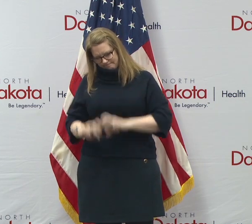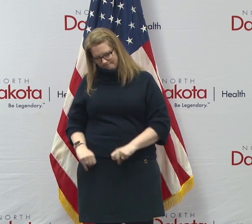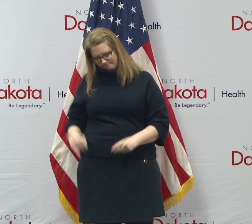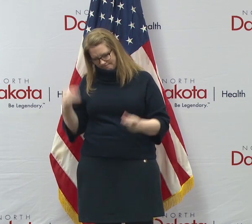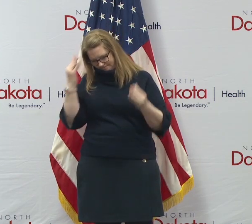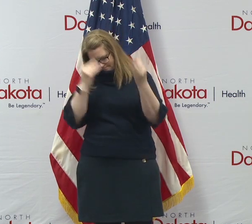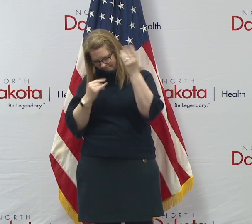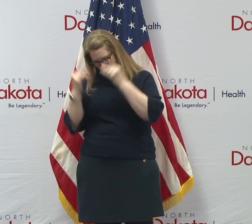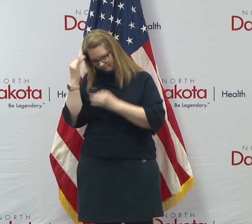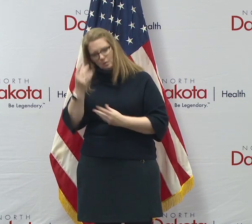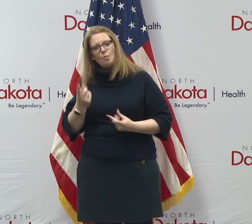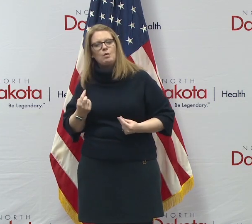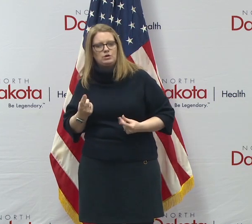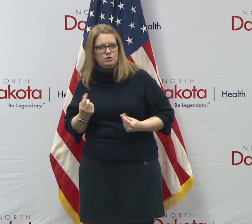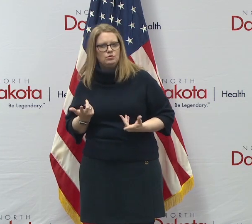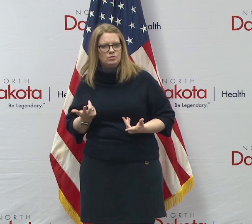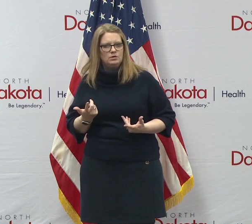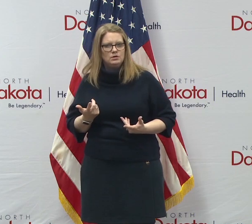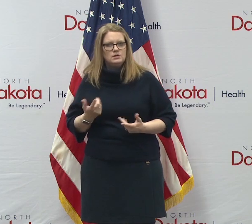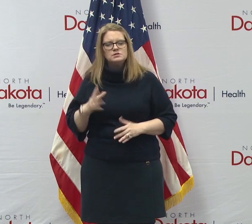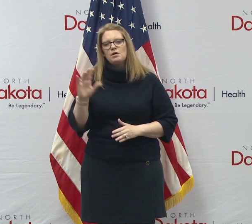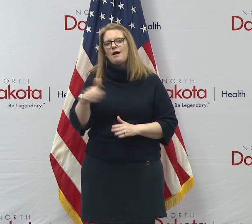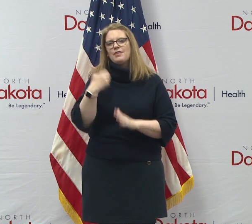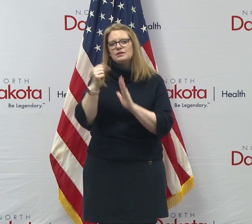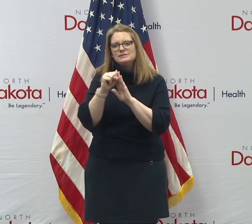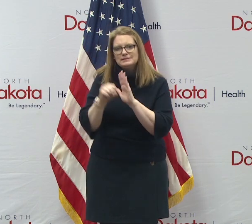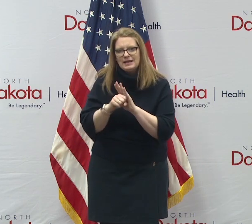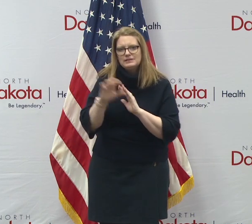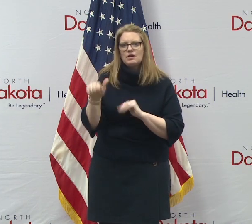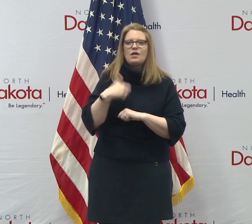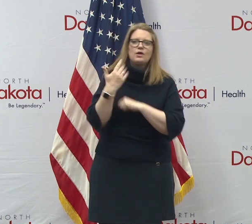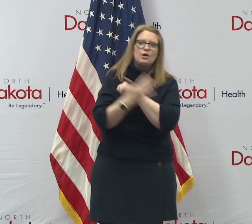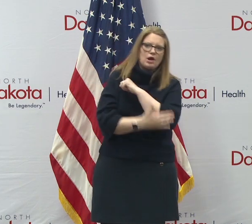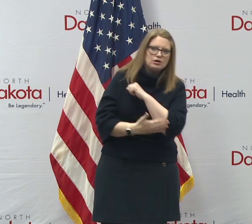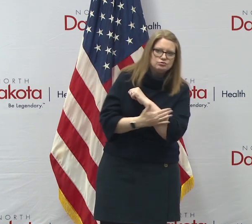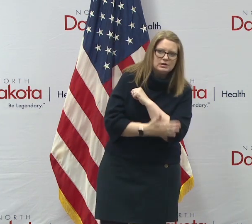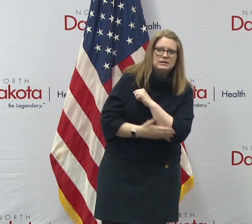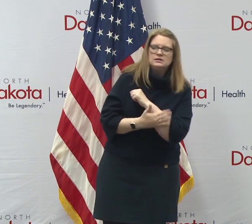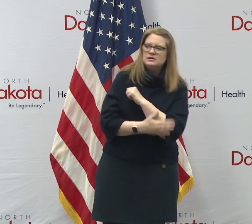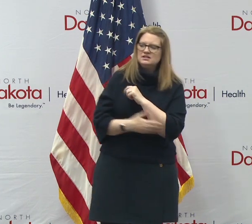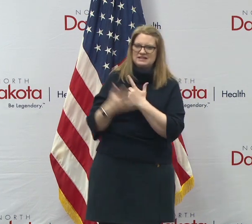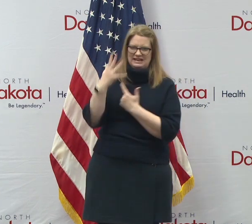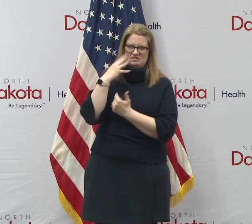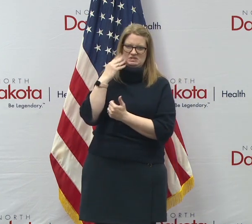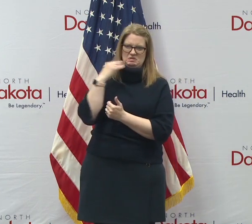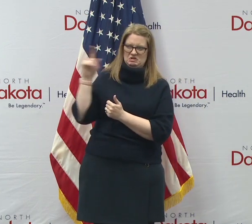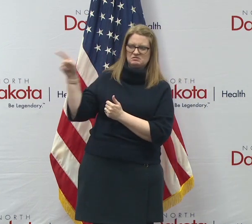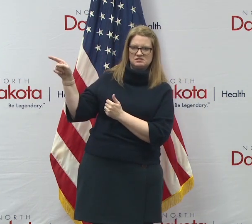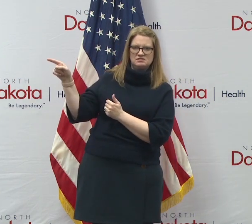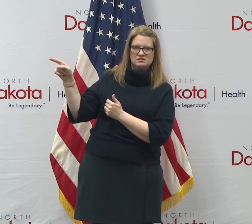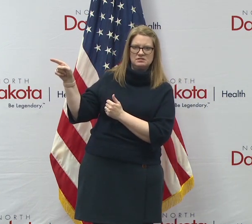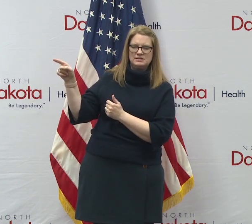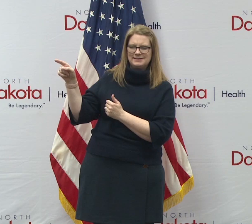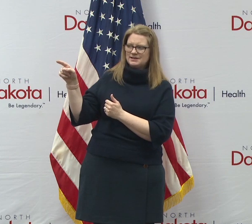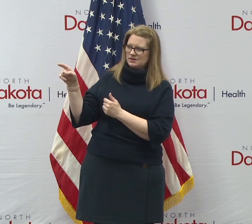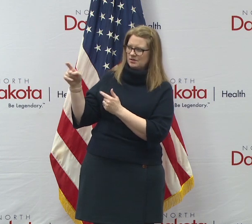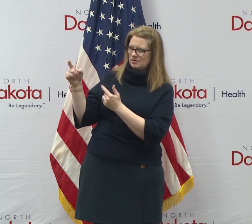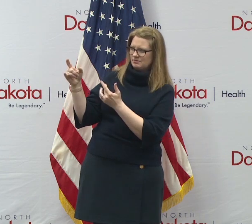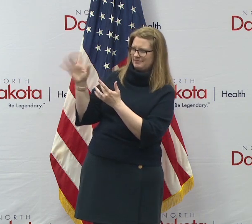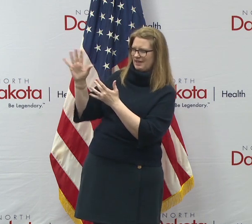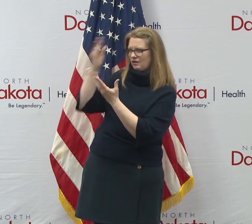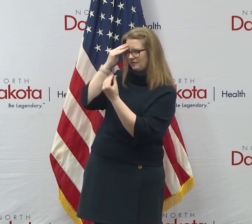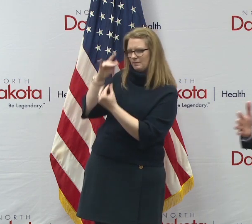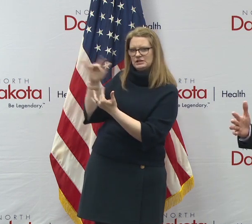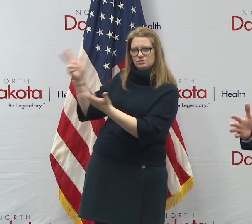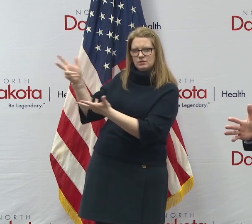from other states or other countries that have already been through this process, the same way will come with opening because just